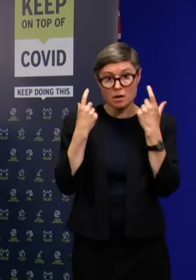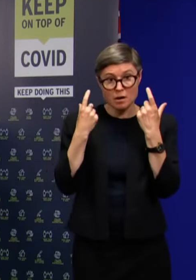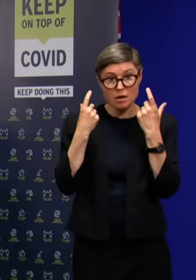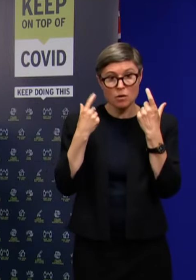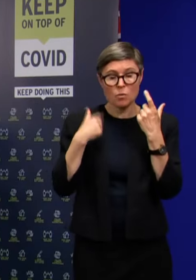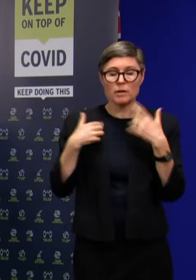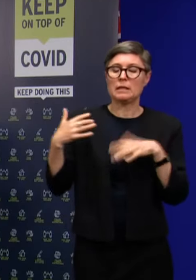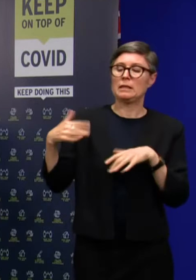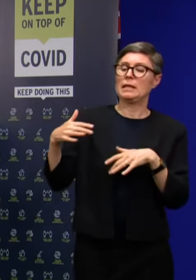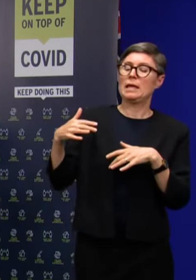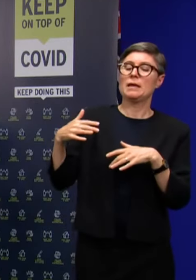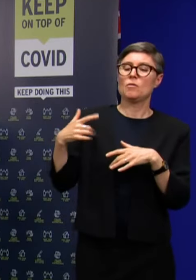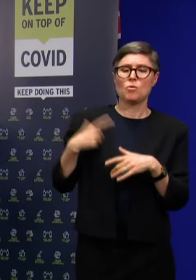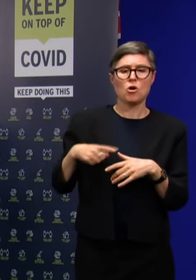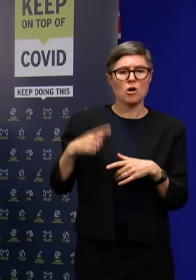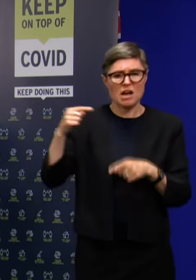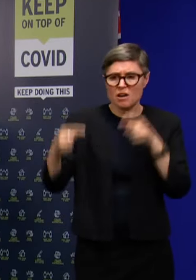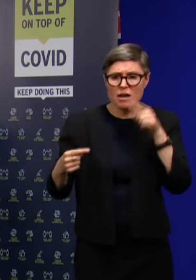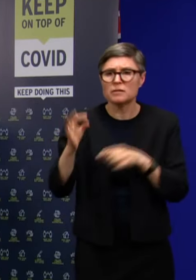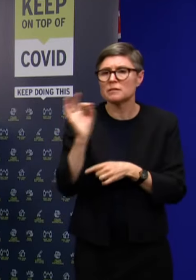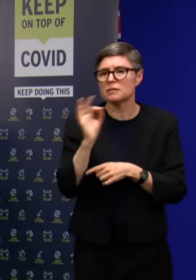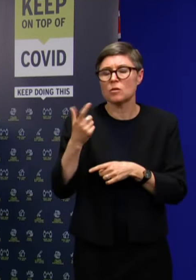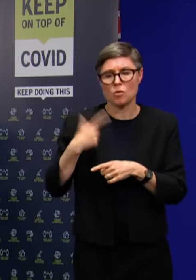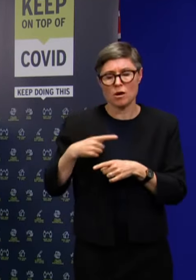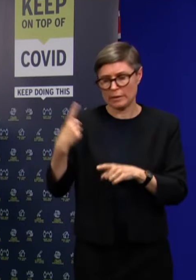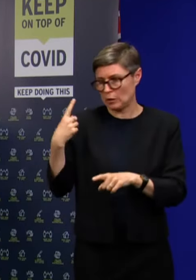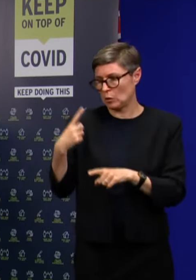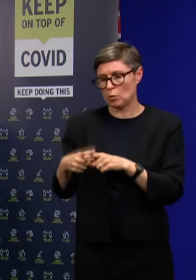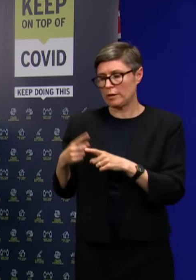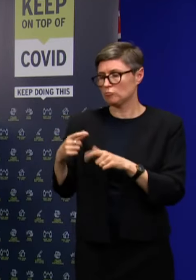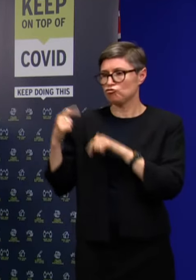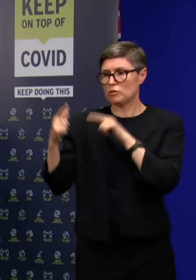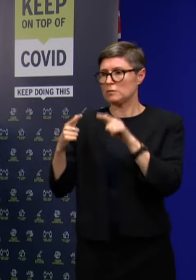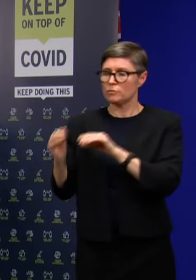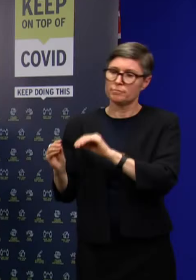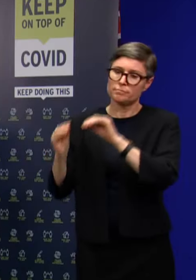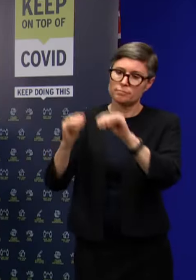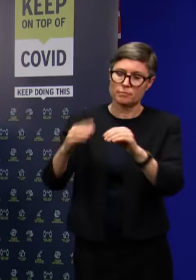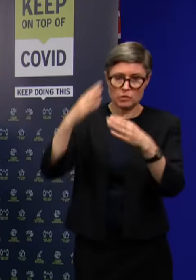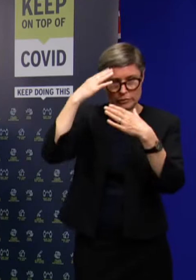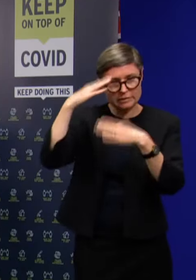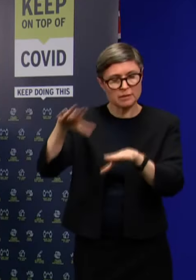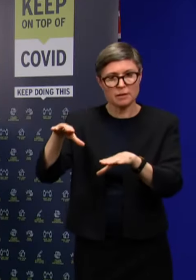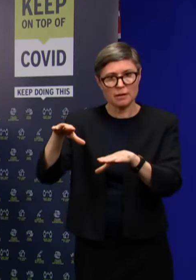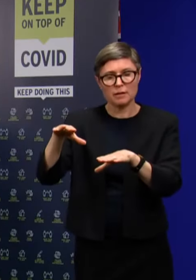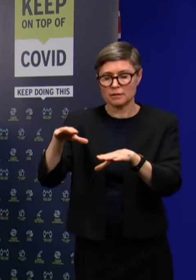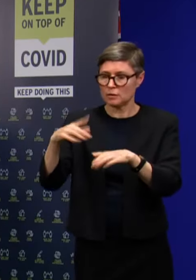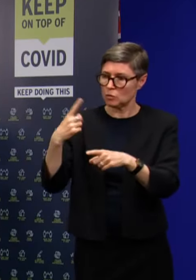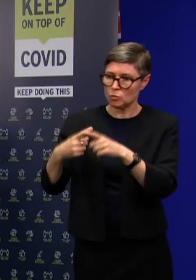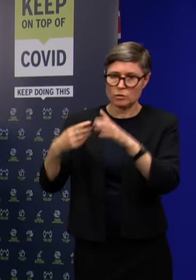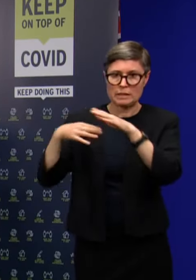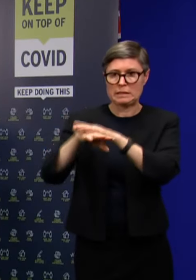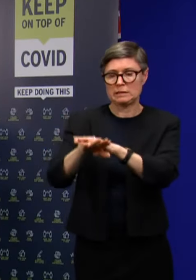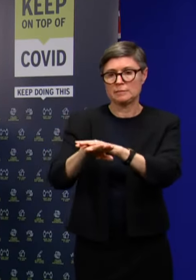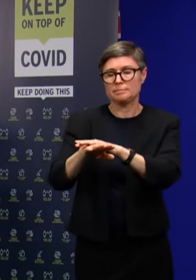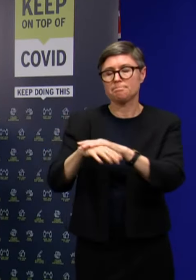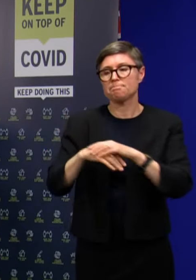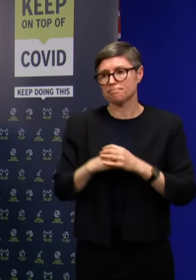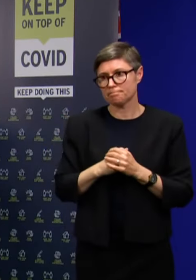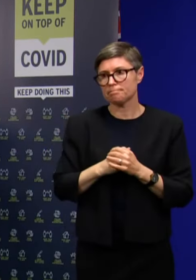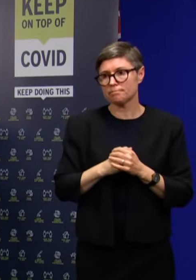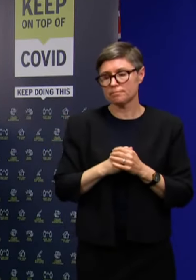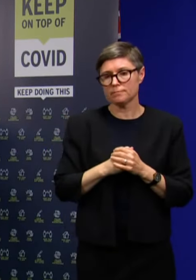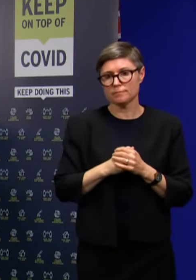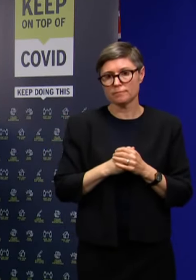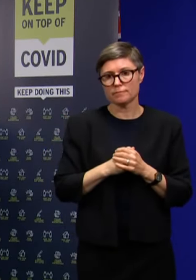ensure that we got a swift and safe transportation of this individual to the Fountainside facility. And that was